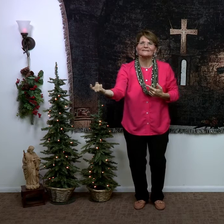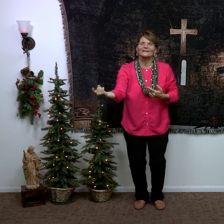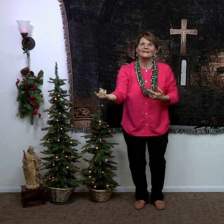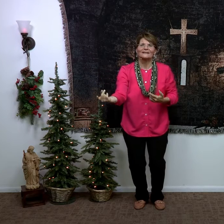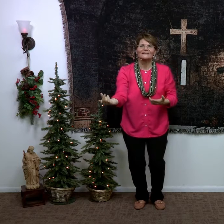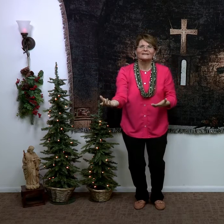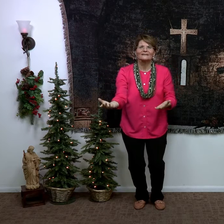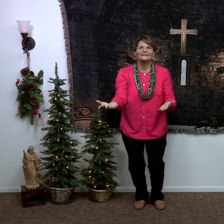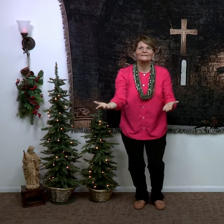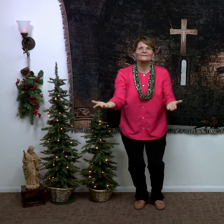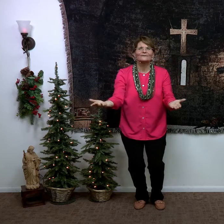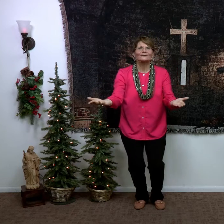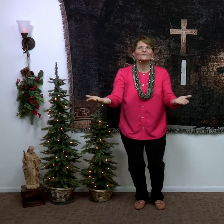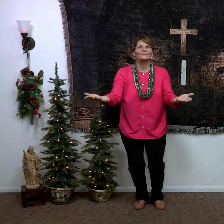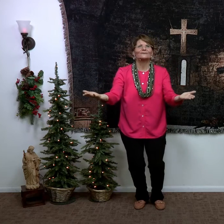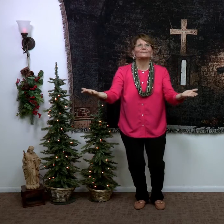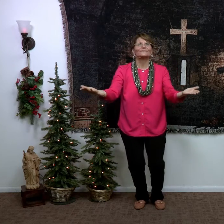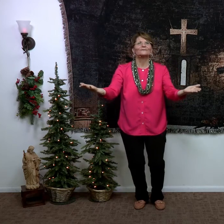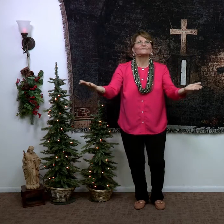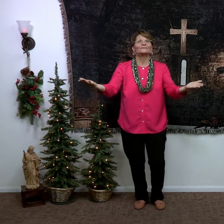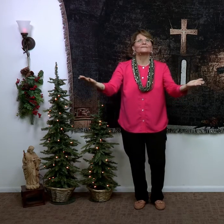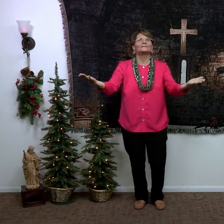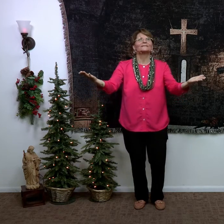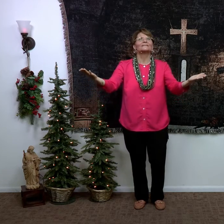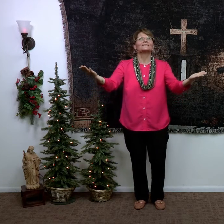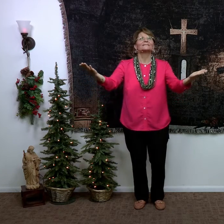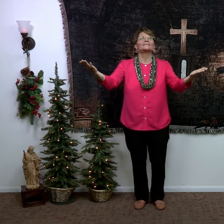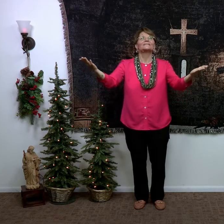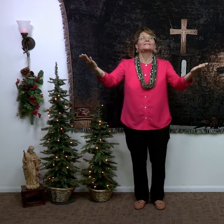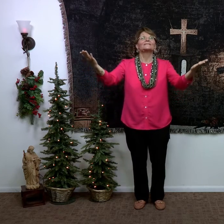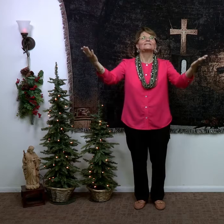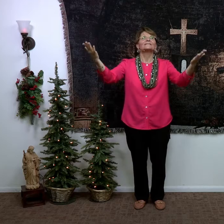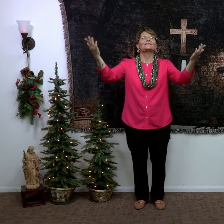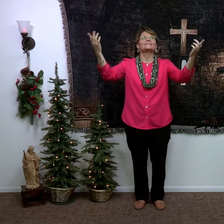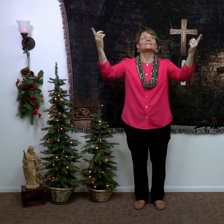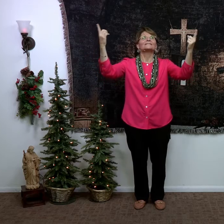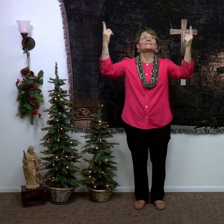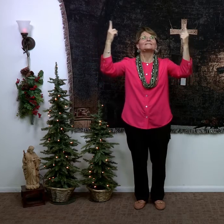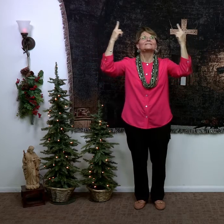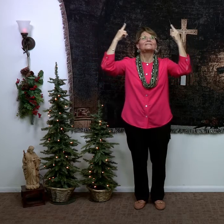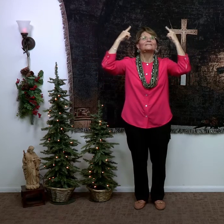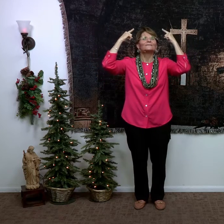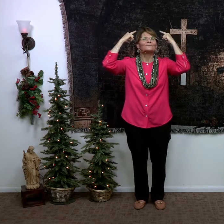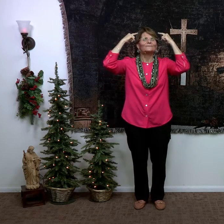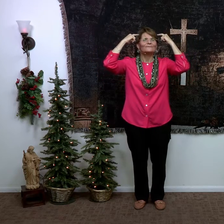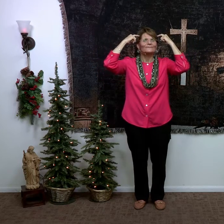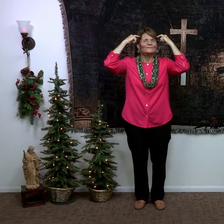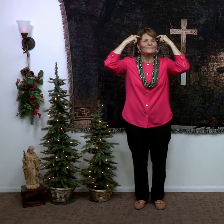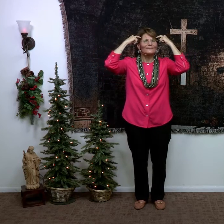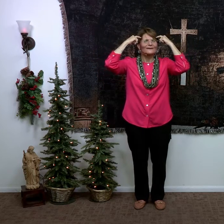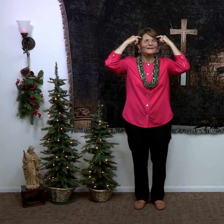If only in my